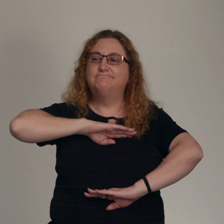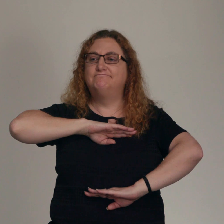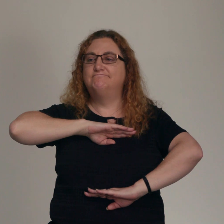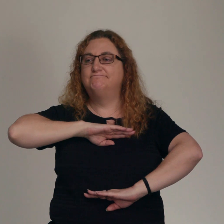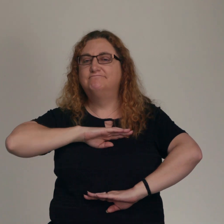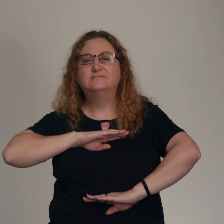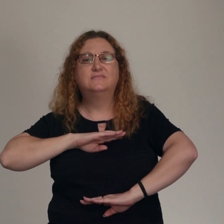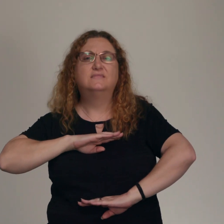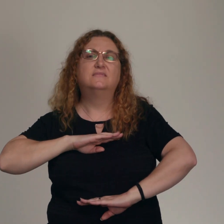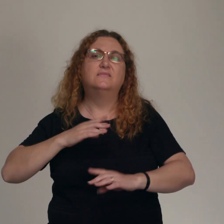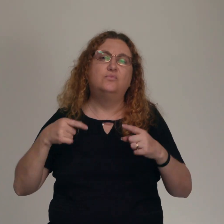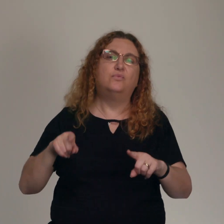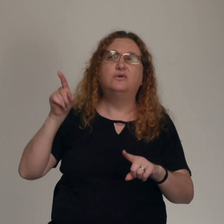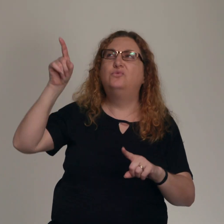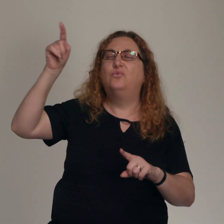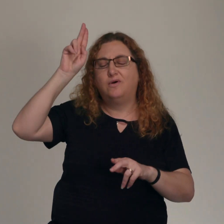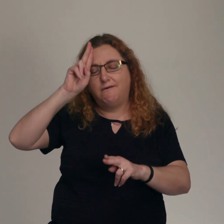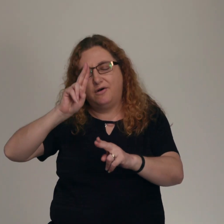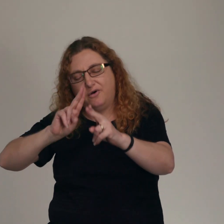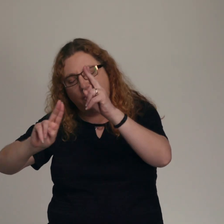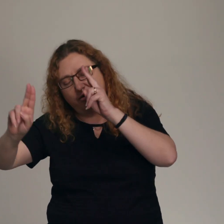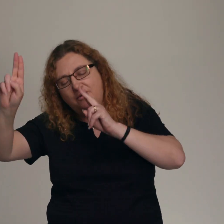as you are honored